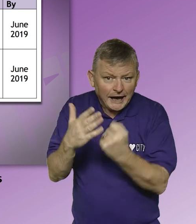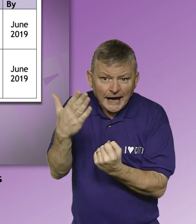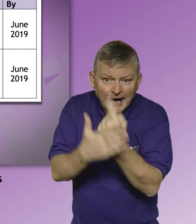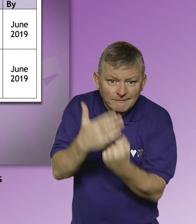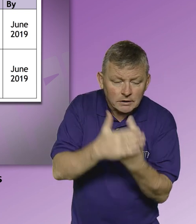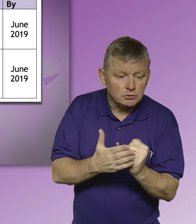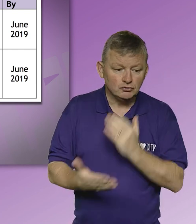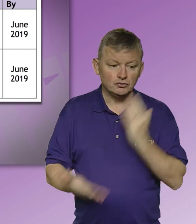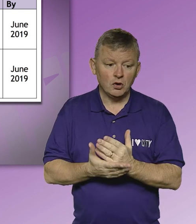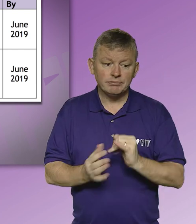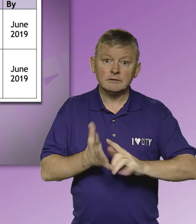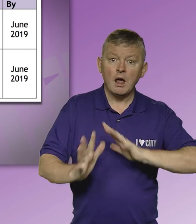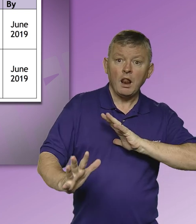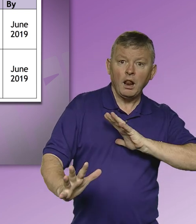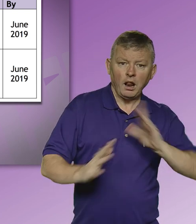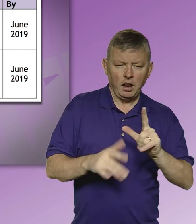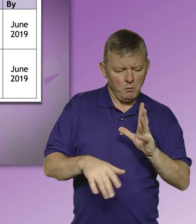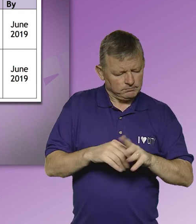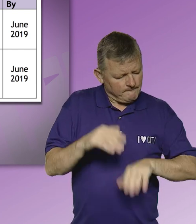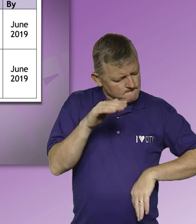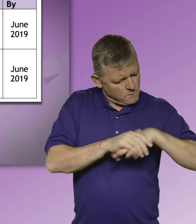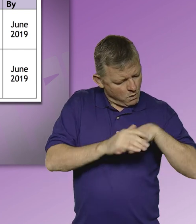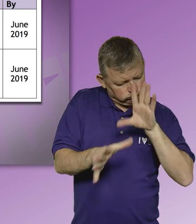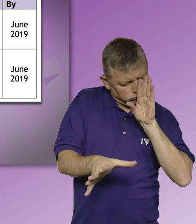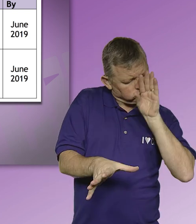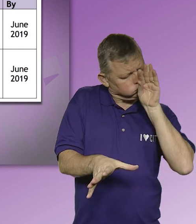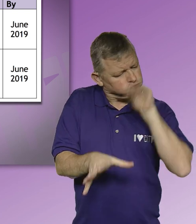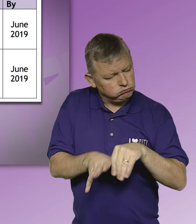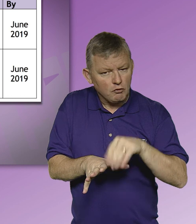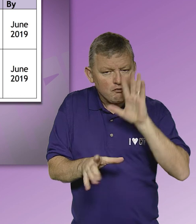To ensure BSL users are part of the wider college community